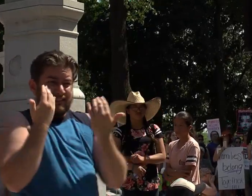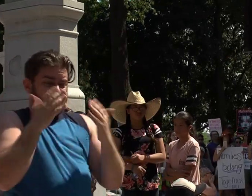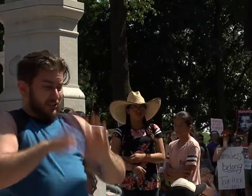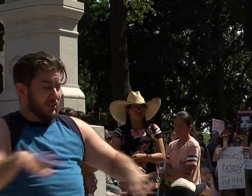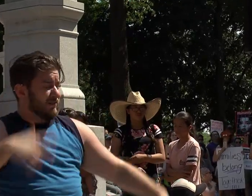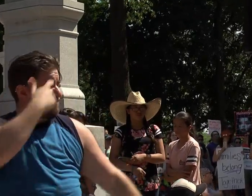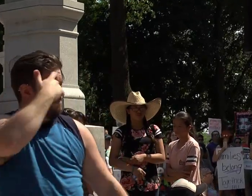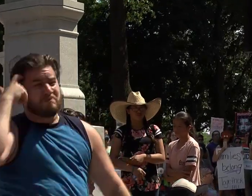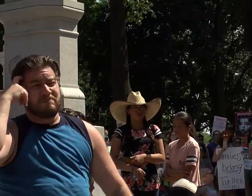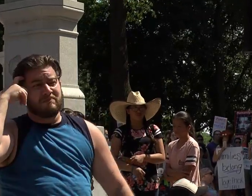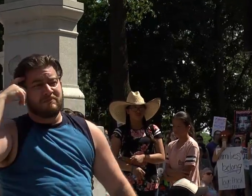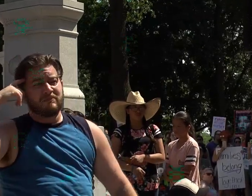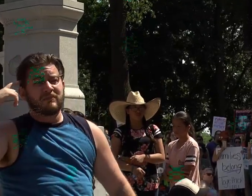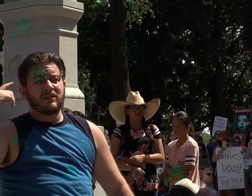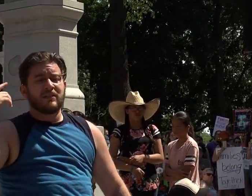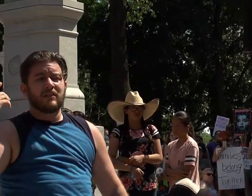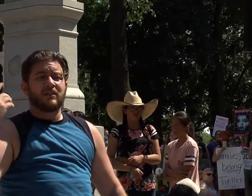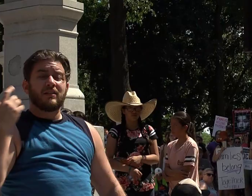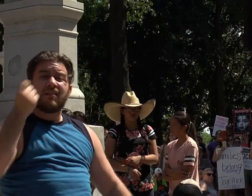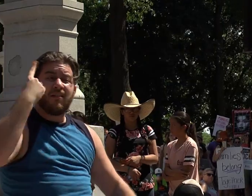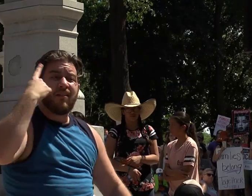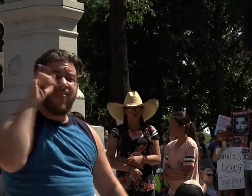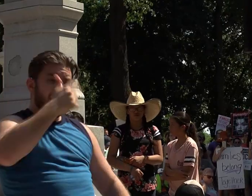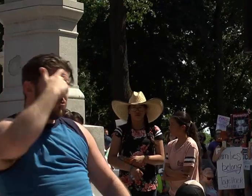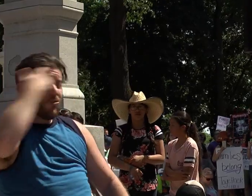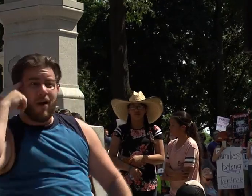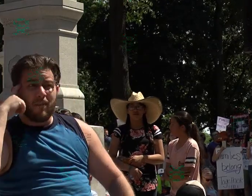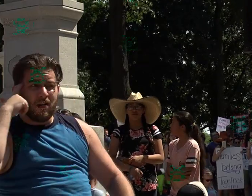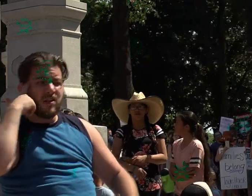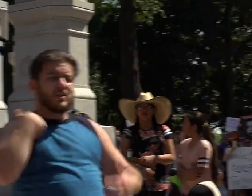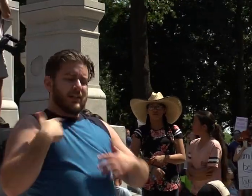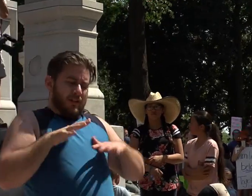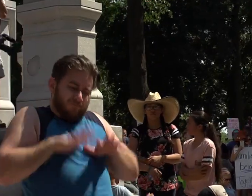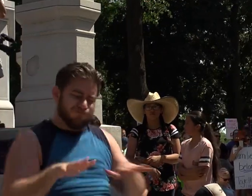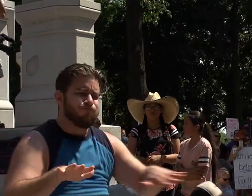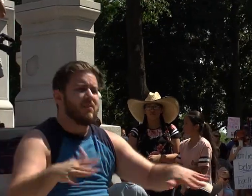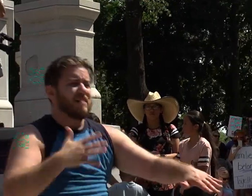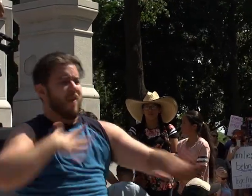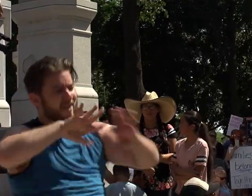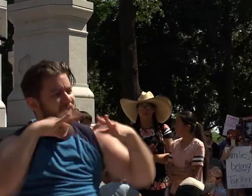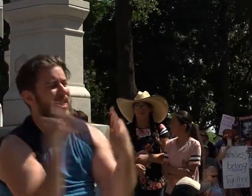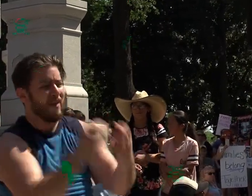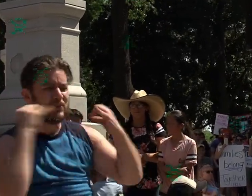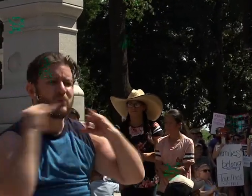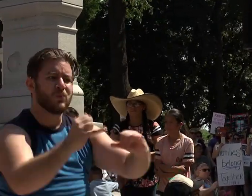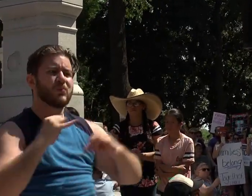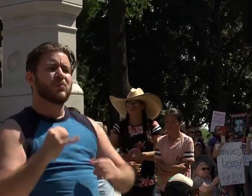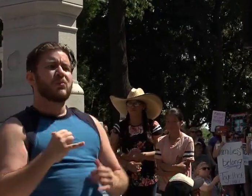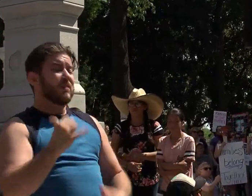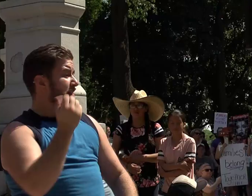And unfortunately, the trauma is also going among my family. If anyone that can hear me today